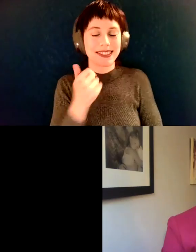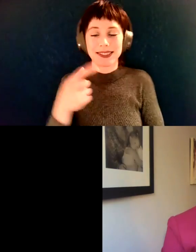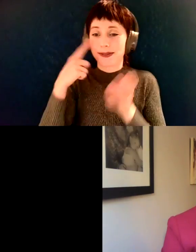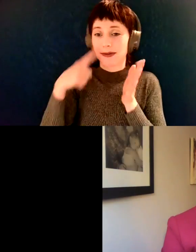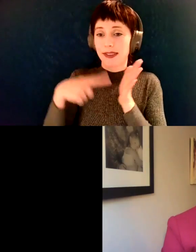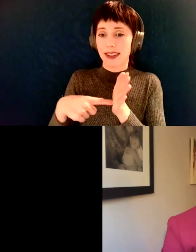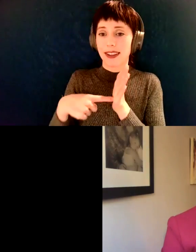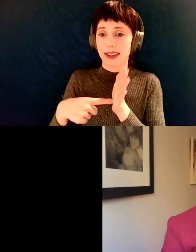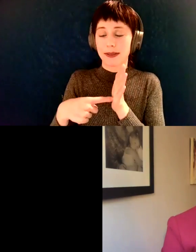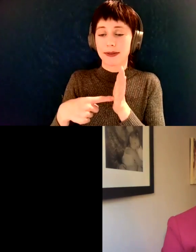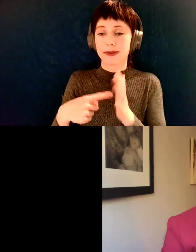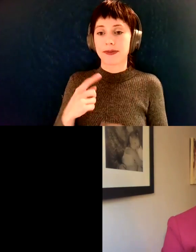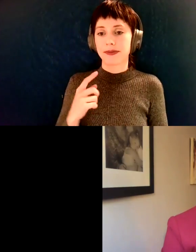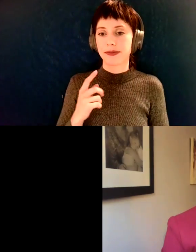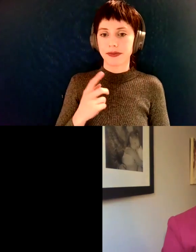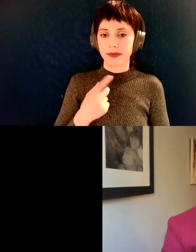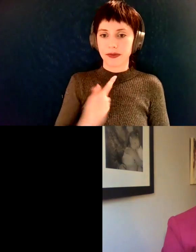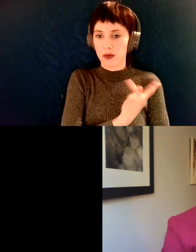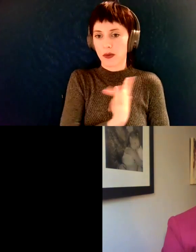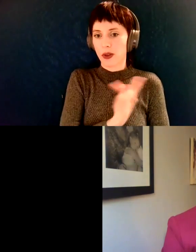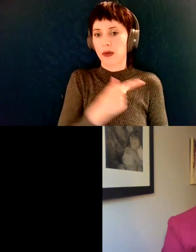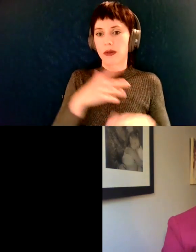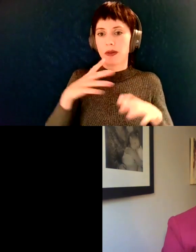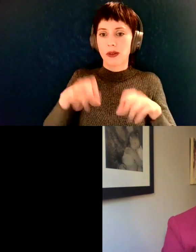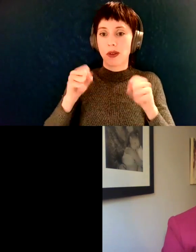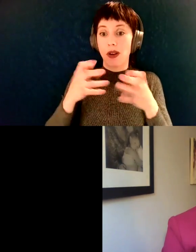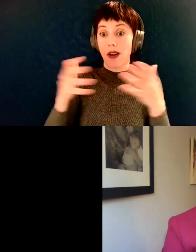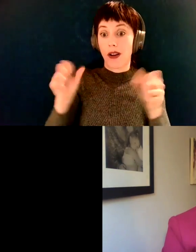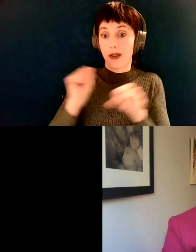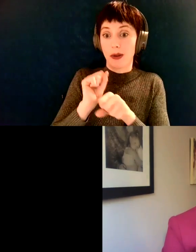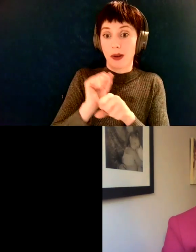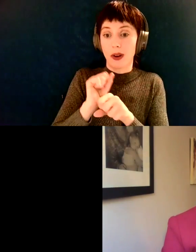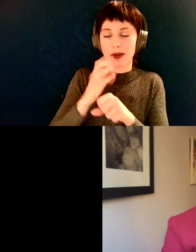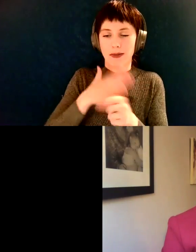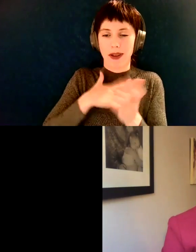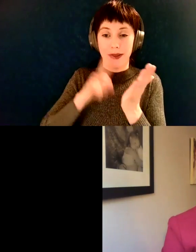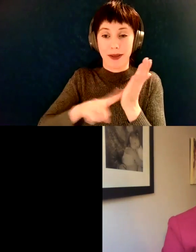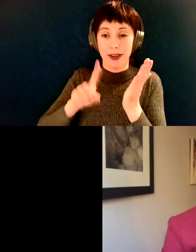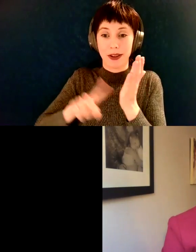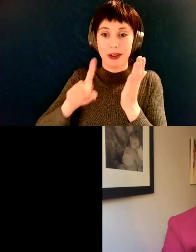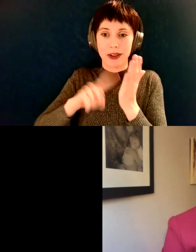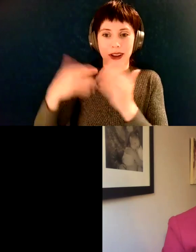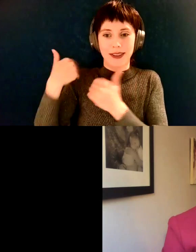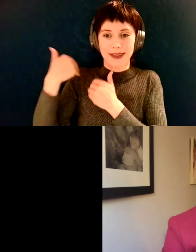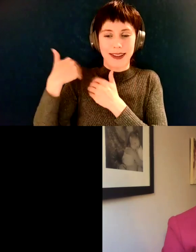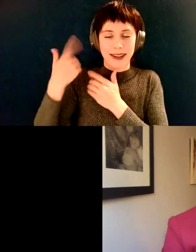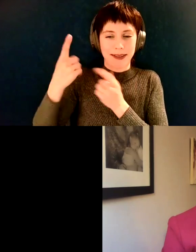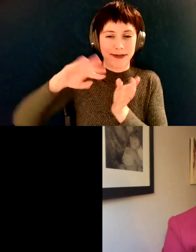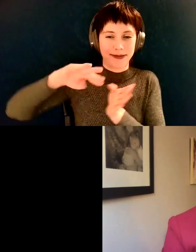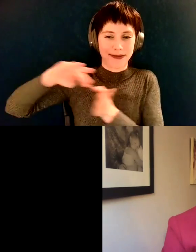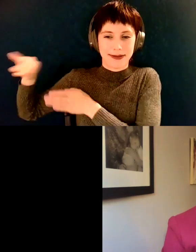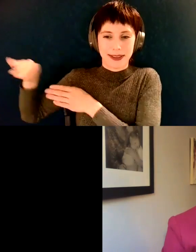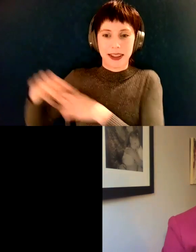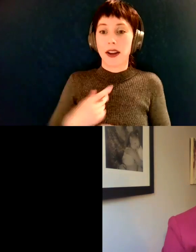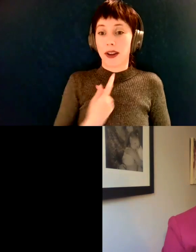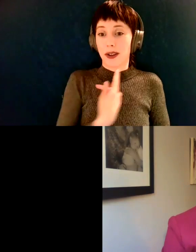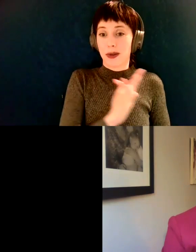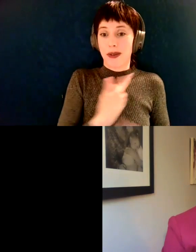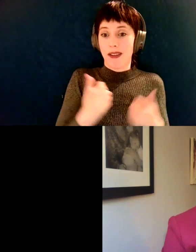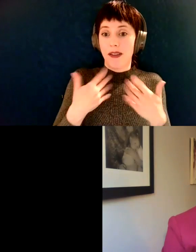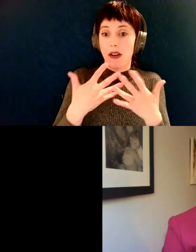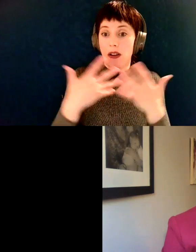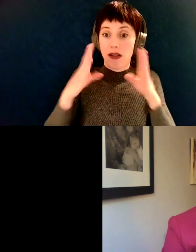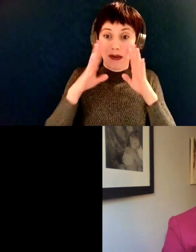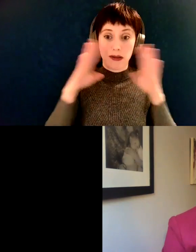of work. So I'll take my researcher cap off for a second and say, Alan and I do a lot of work in our other jobs, um, around housing